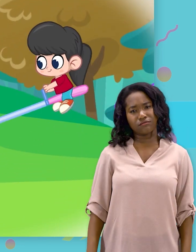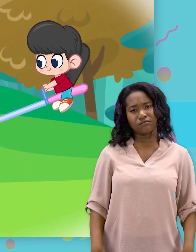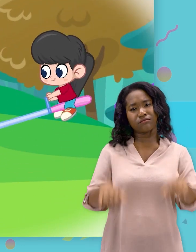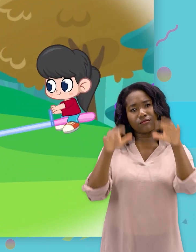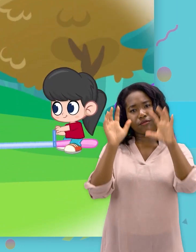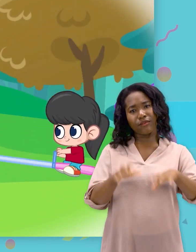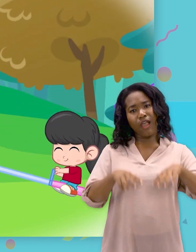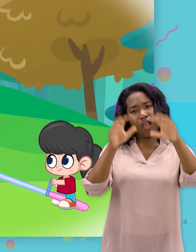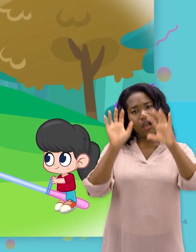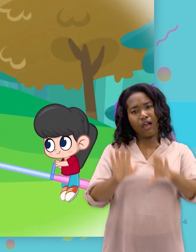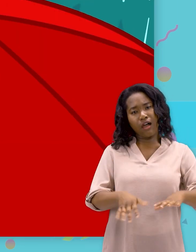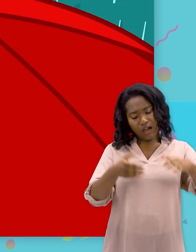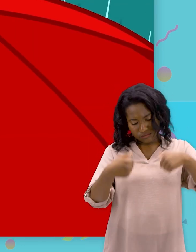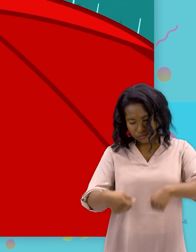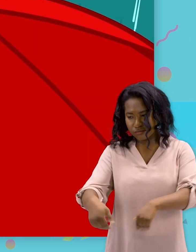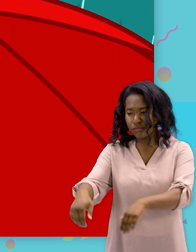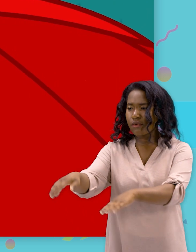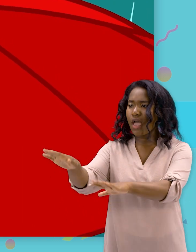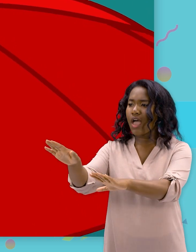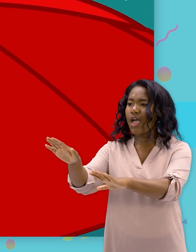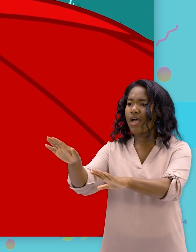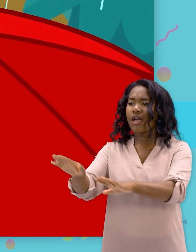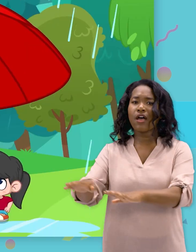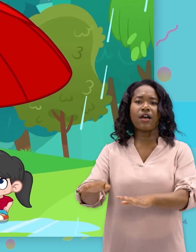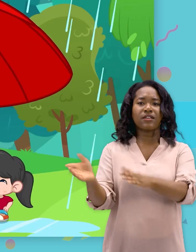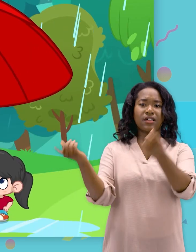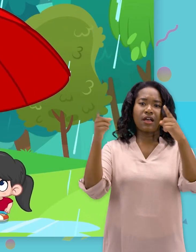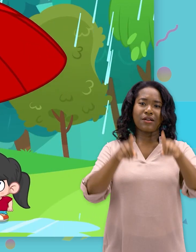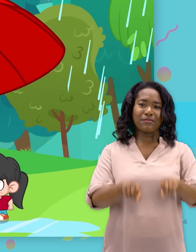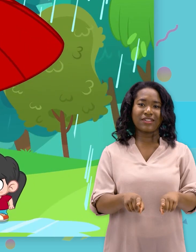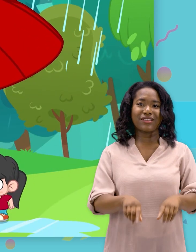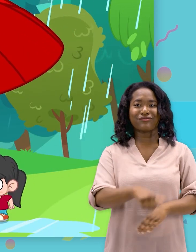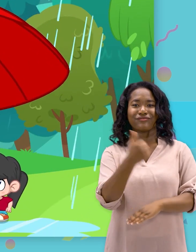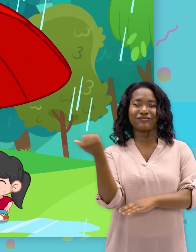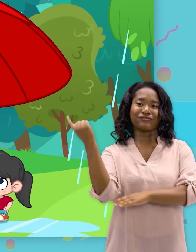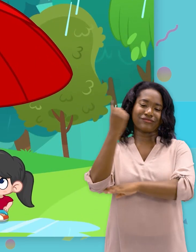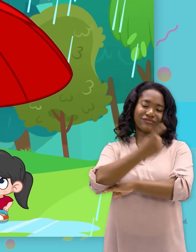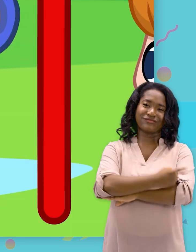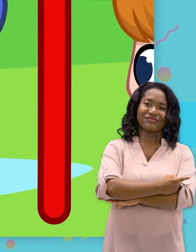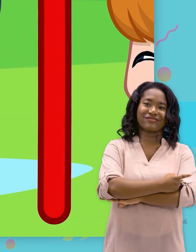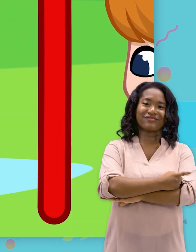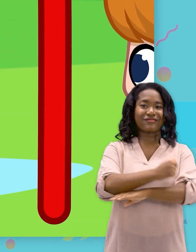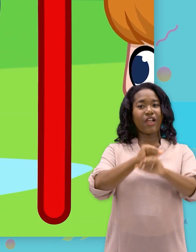Rain, rain, go away. Come again another day.